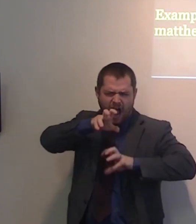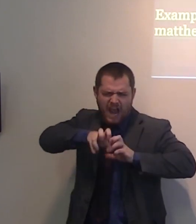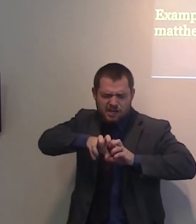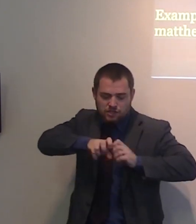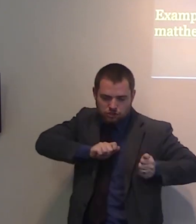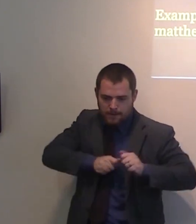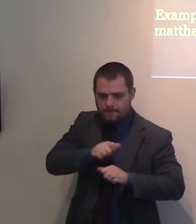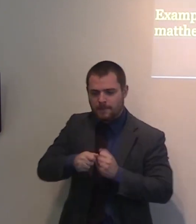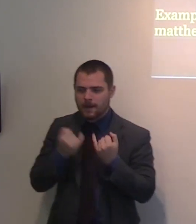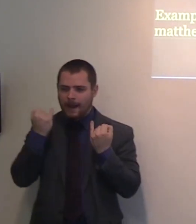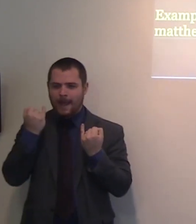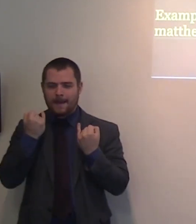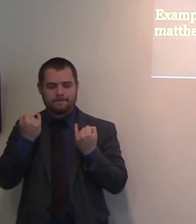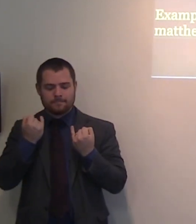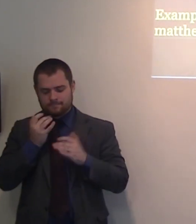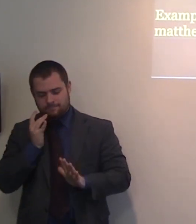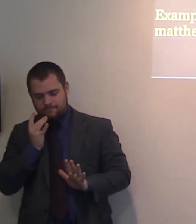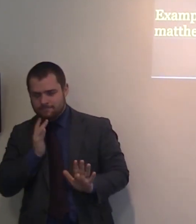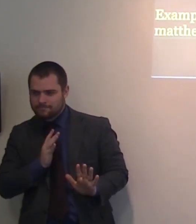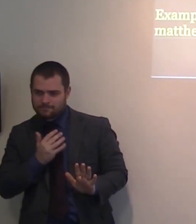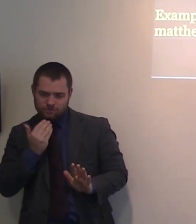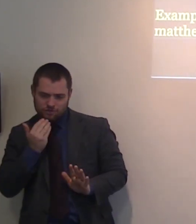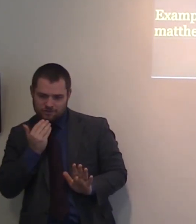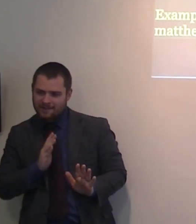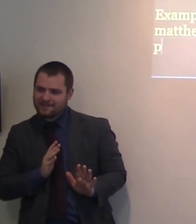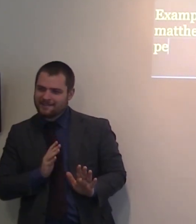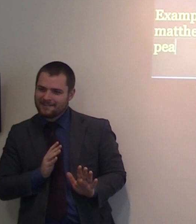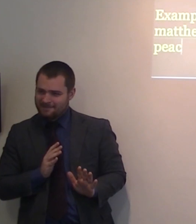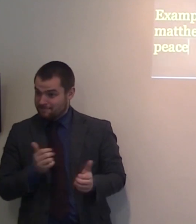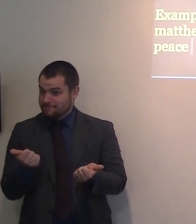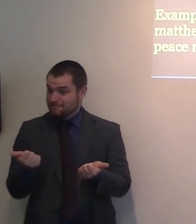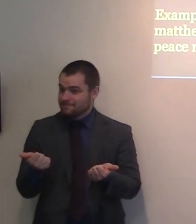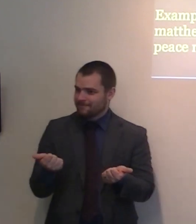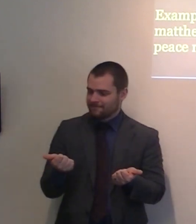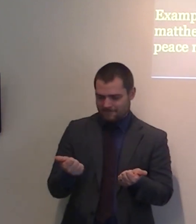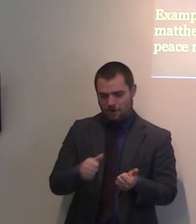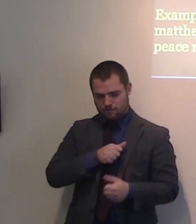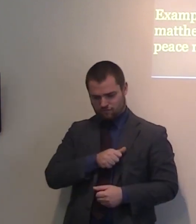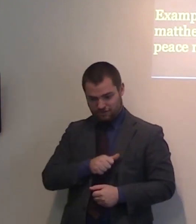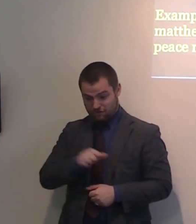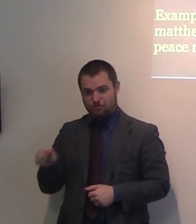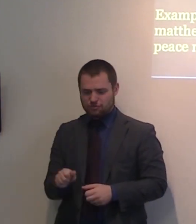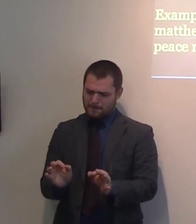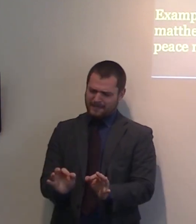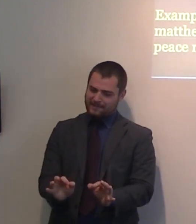That we don't need to be in a non-violent movement or in an ecological movement or